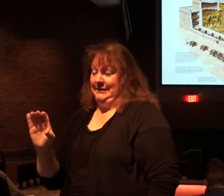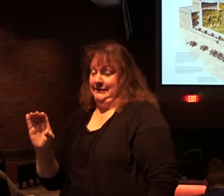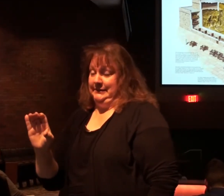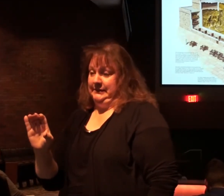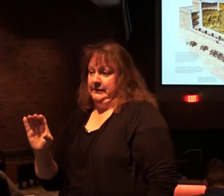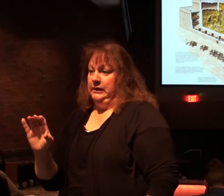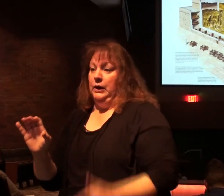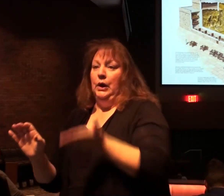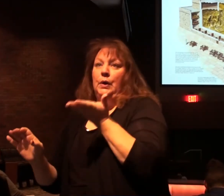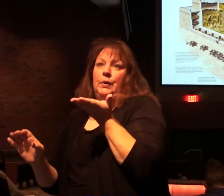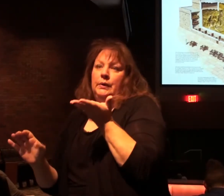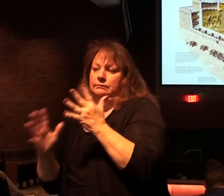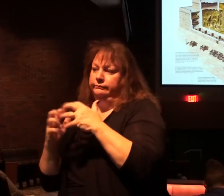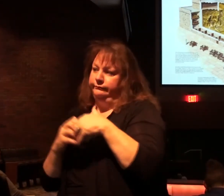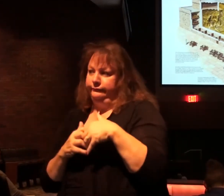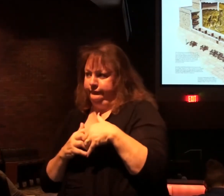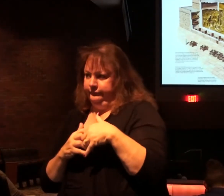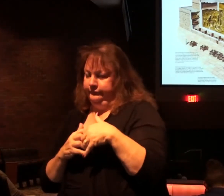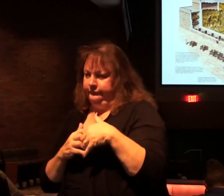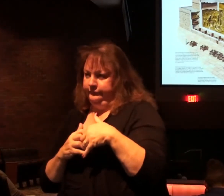Under the Babylonians.